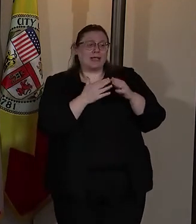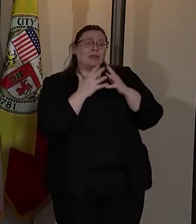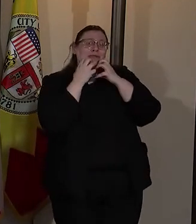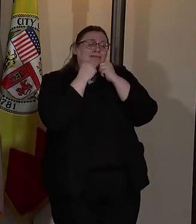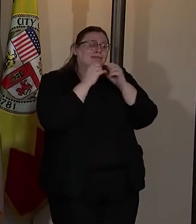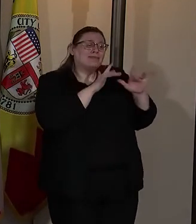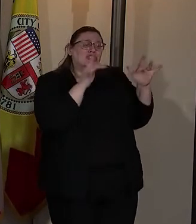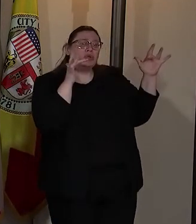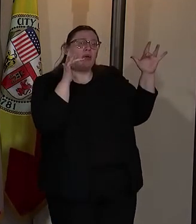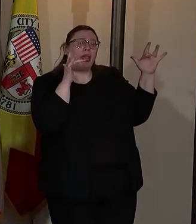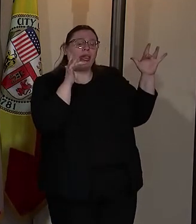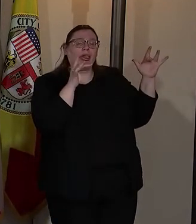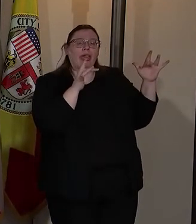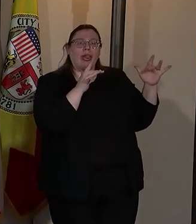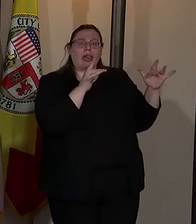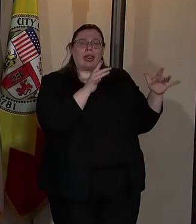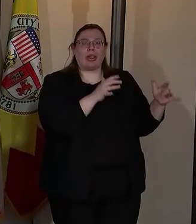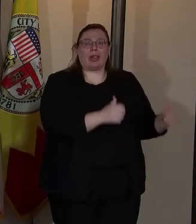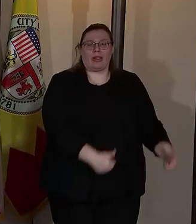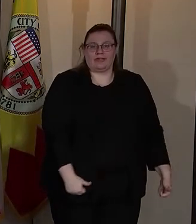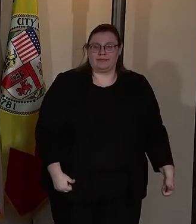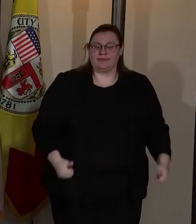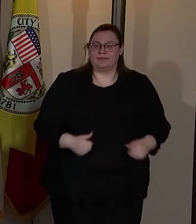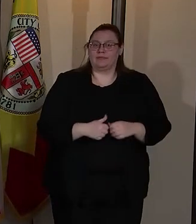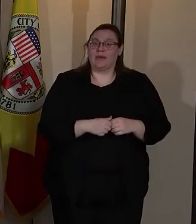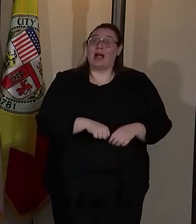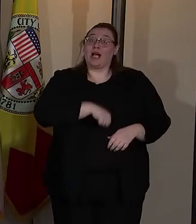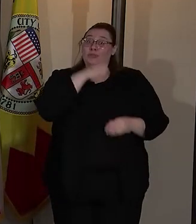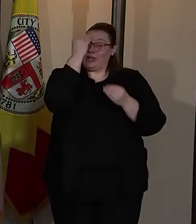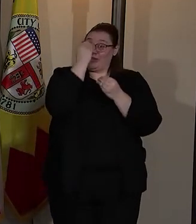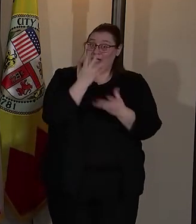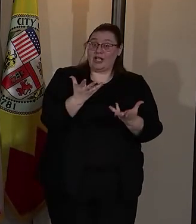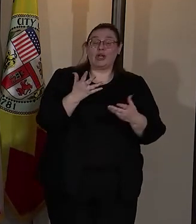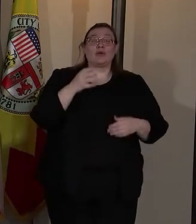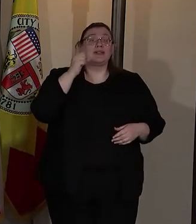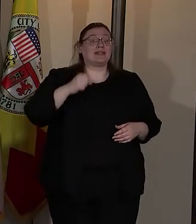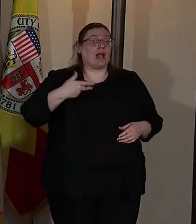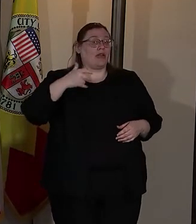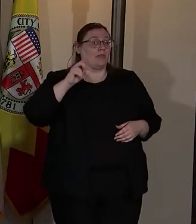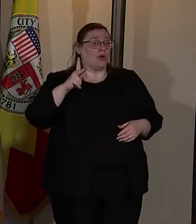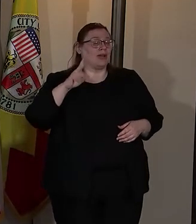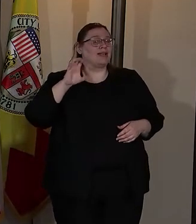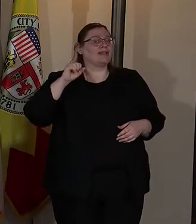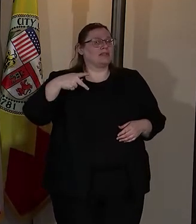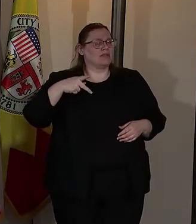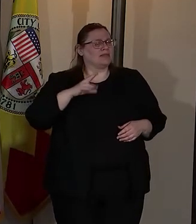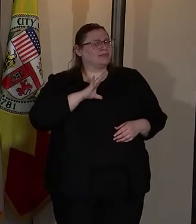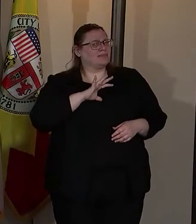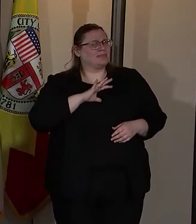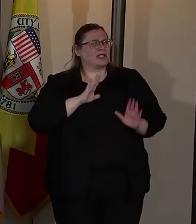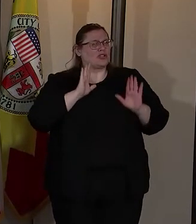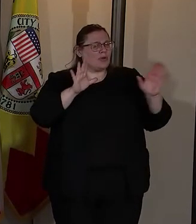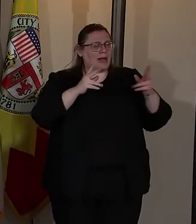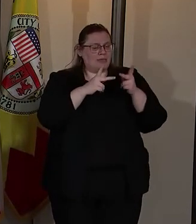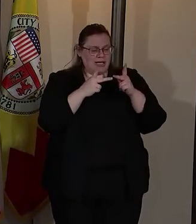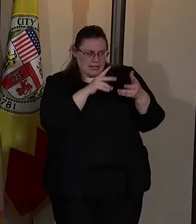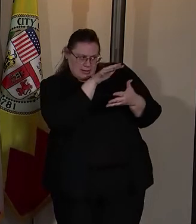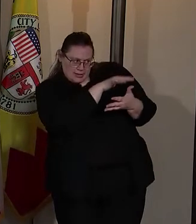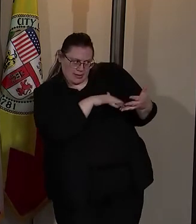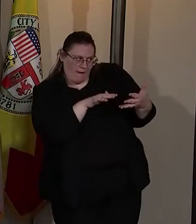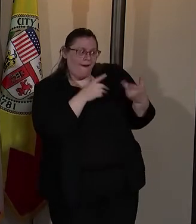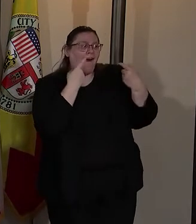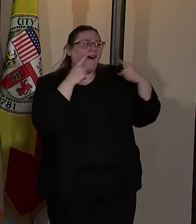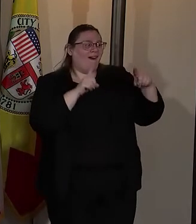has lost its luster. I'm proud to report that the South Park CSP has been a great case study of rebuilding